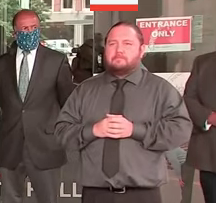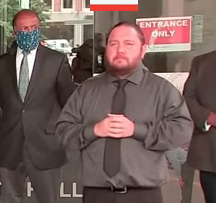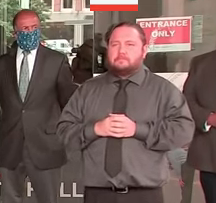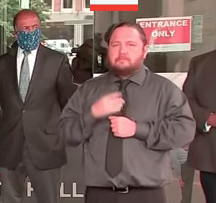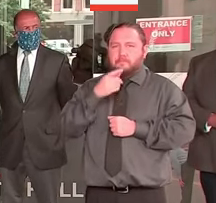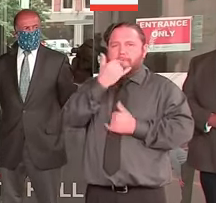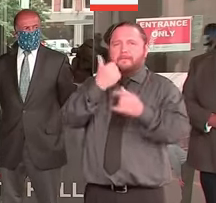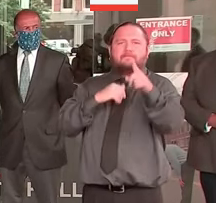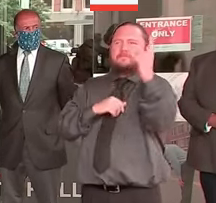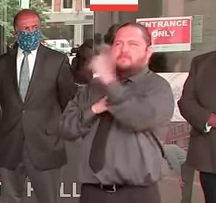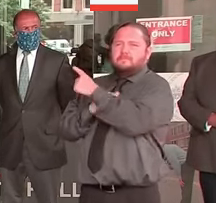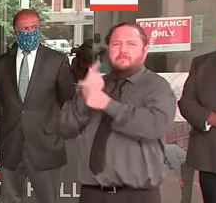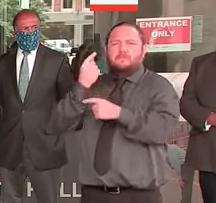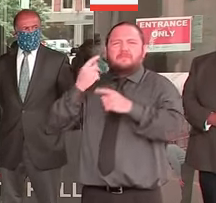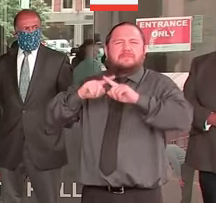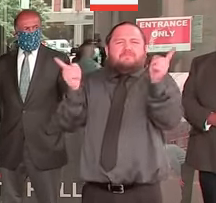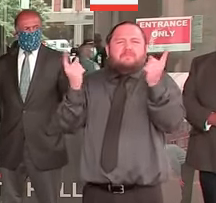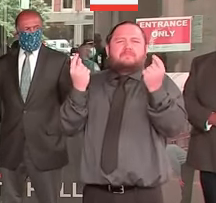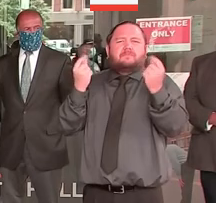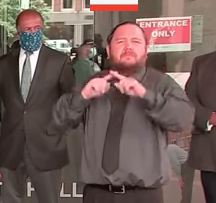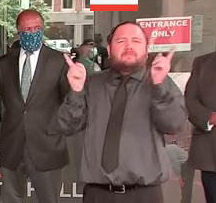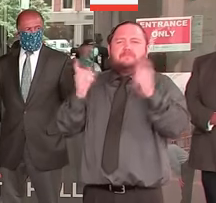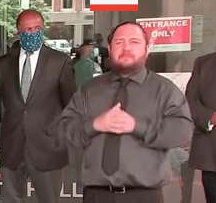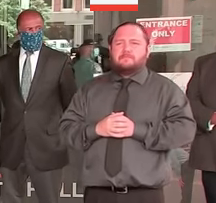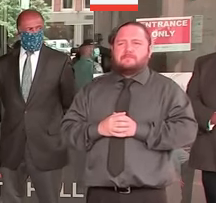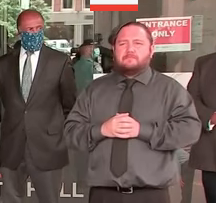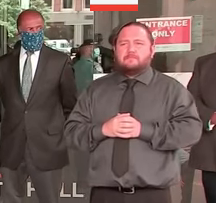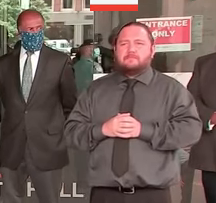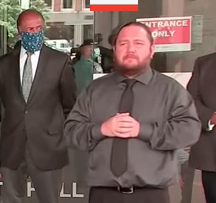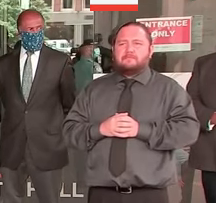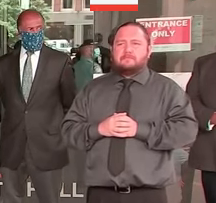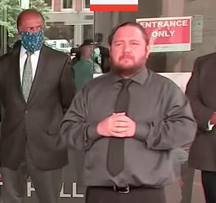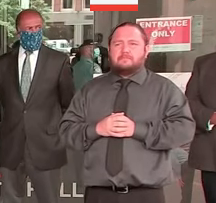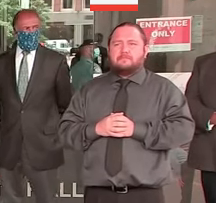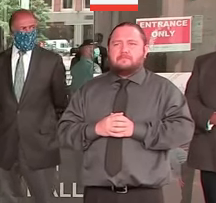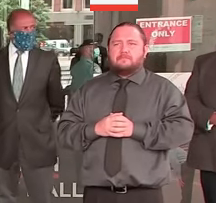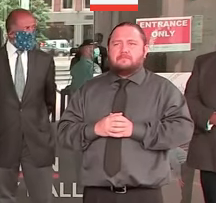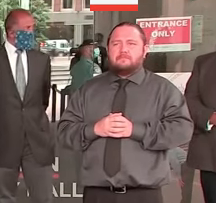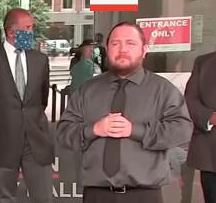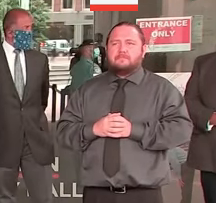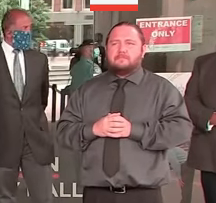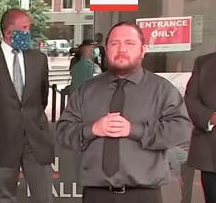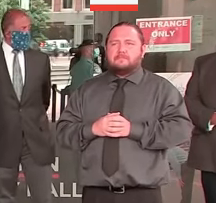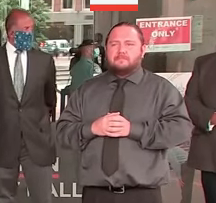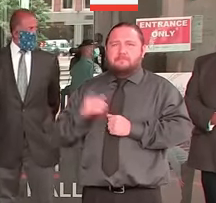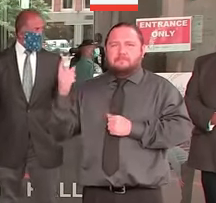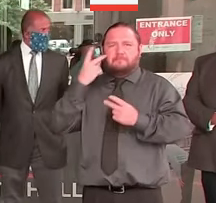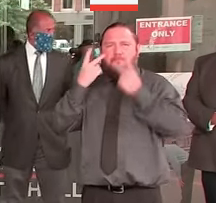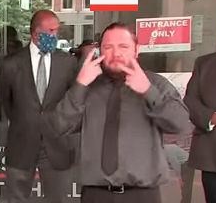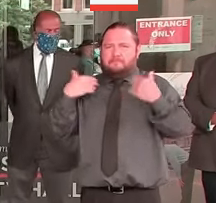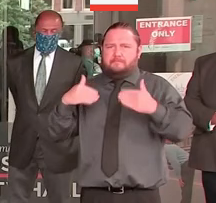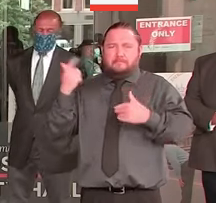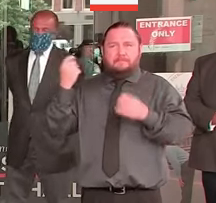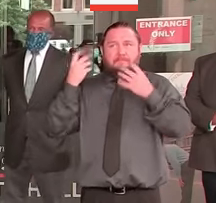the emotions that they have, they're ready for change, and they're ready to do the work they have to do. And I think this is a